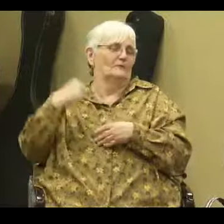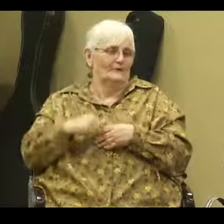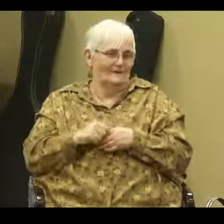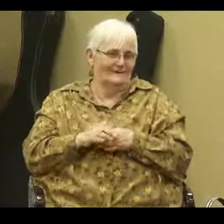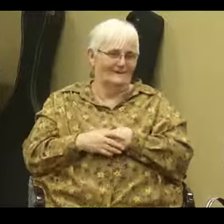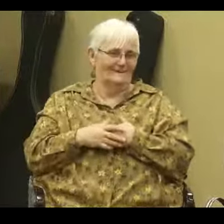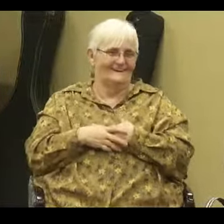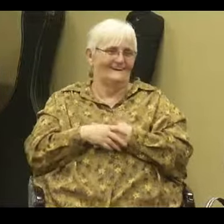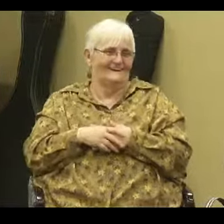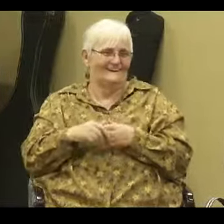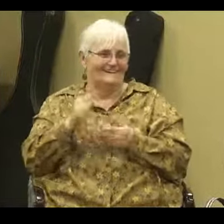Hallelujah.